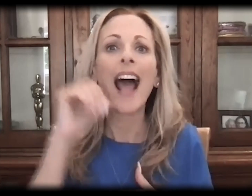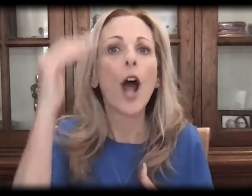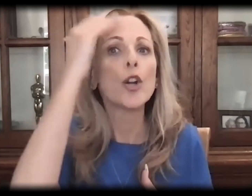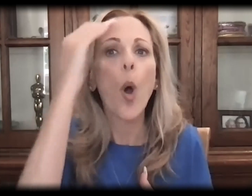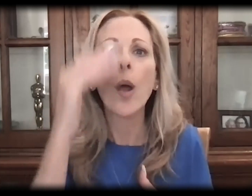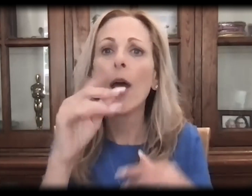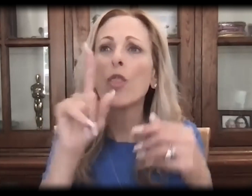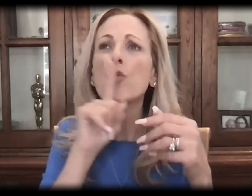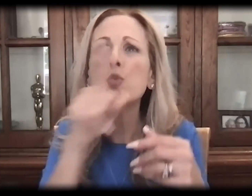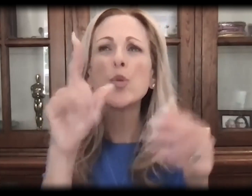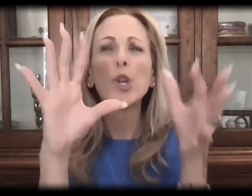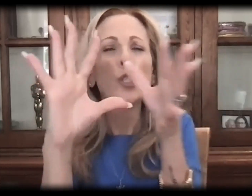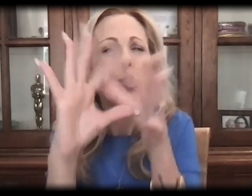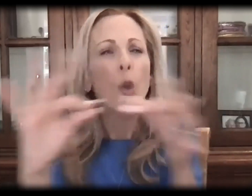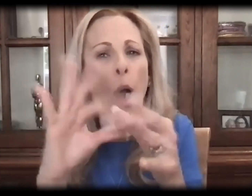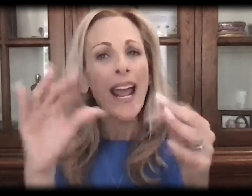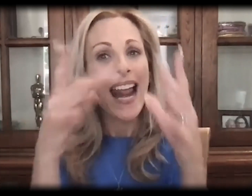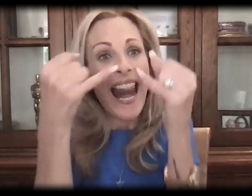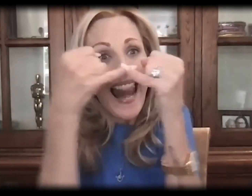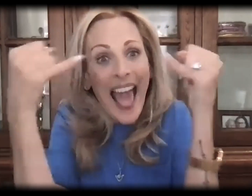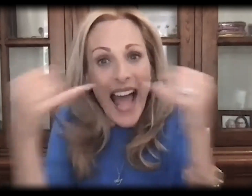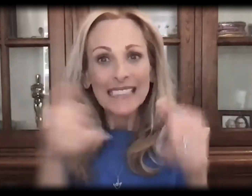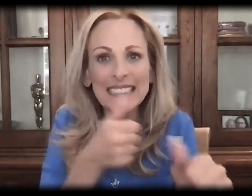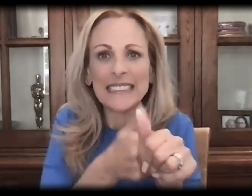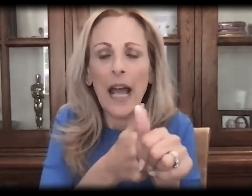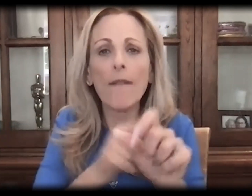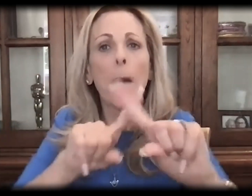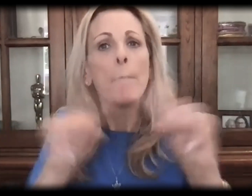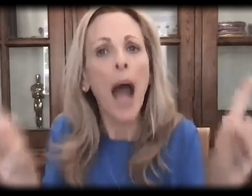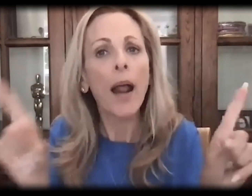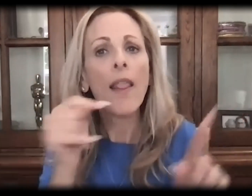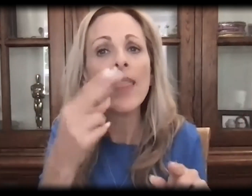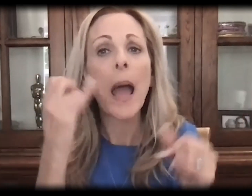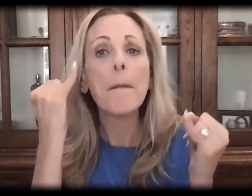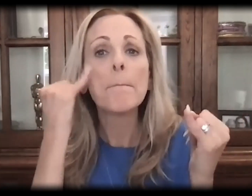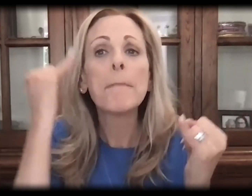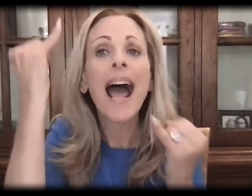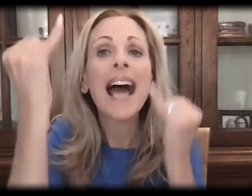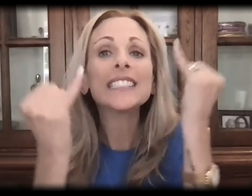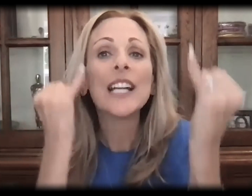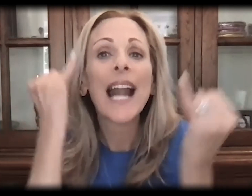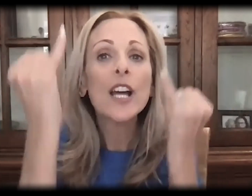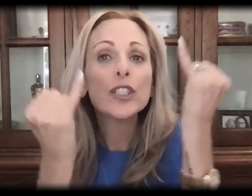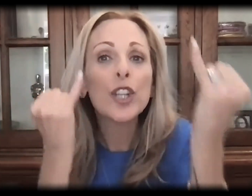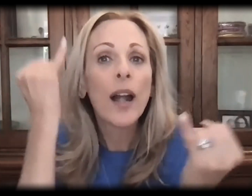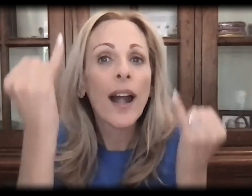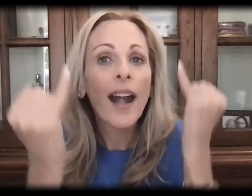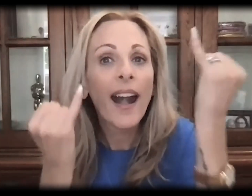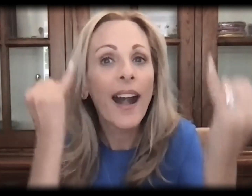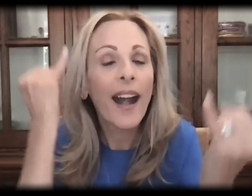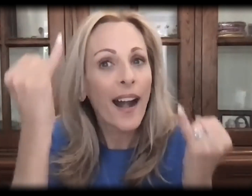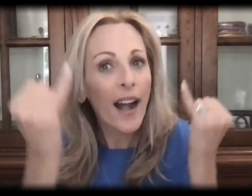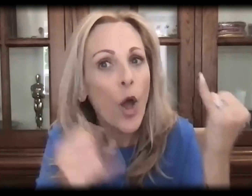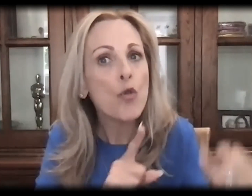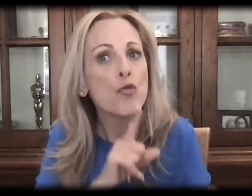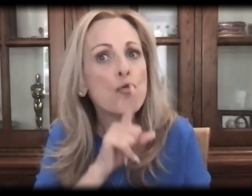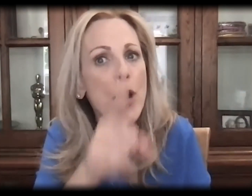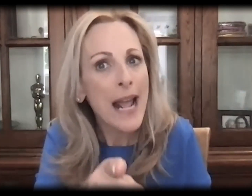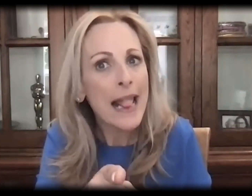Regardless of whether I didn't know what the real story was or even the lines itself. But the imagination that was on display on the